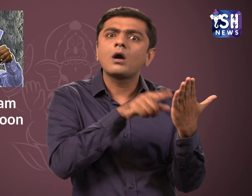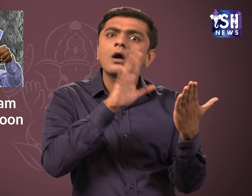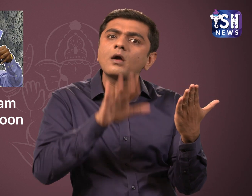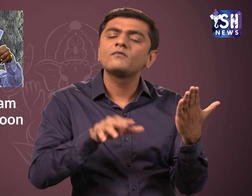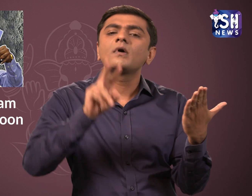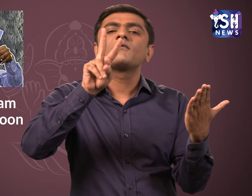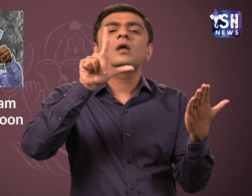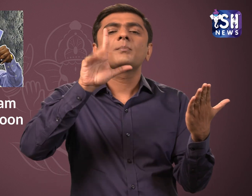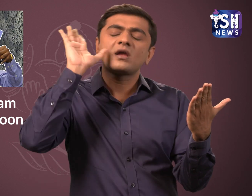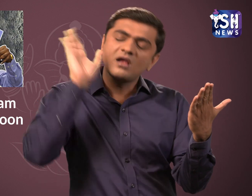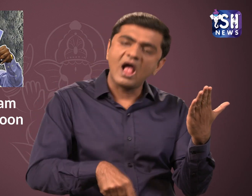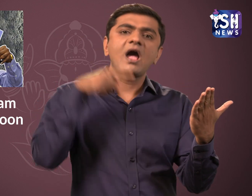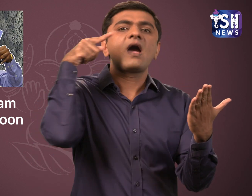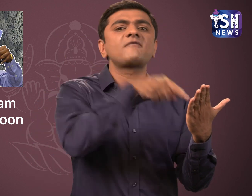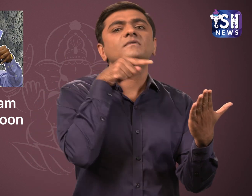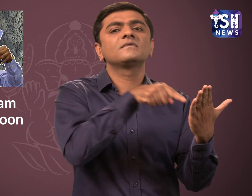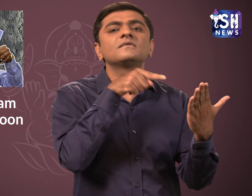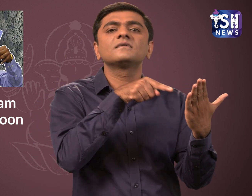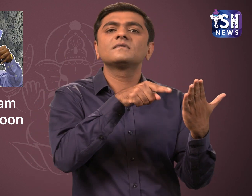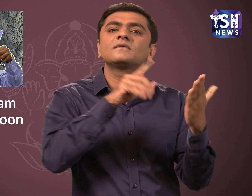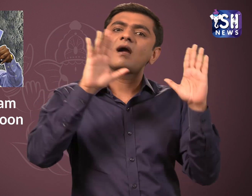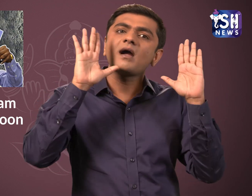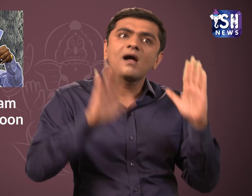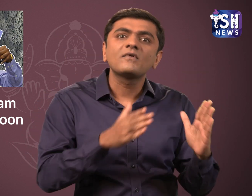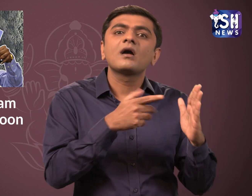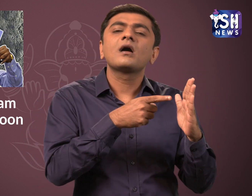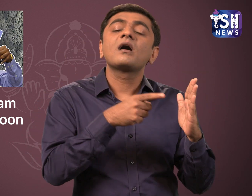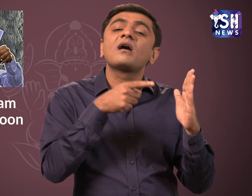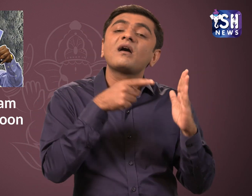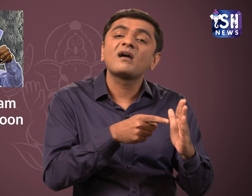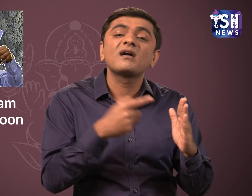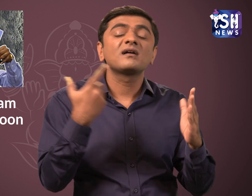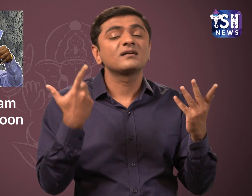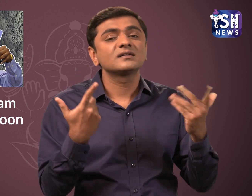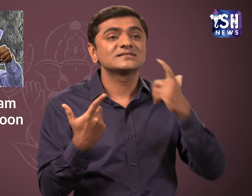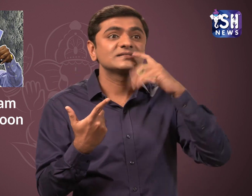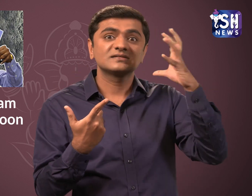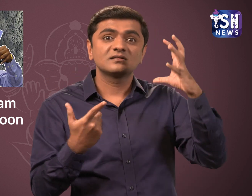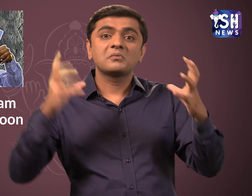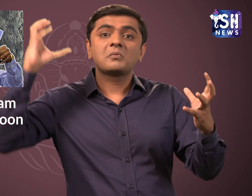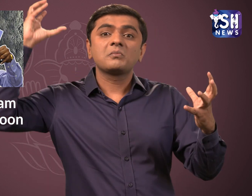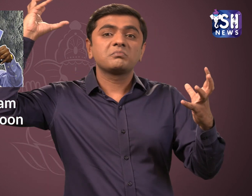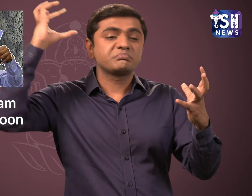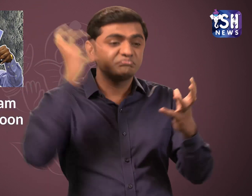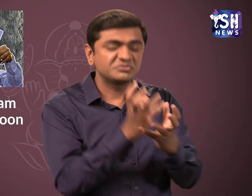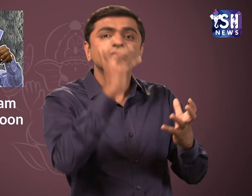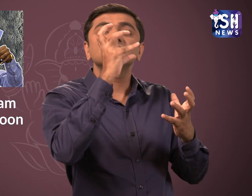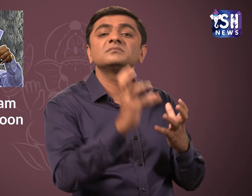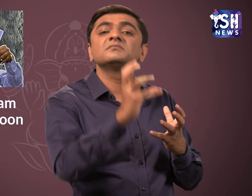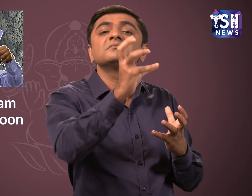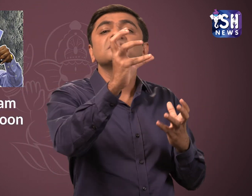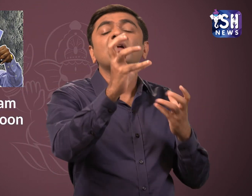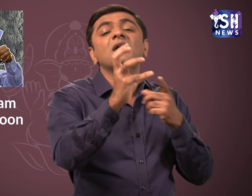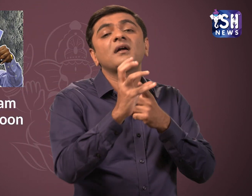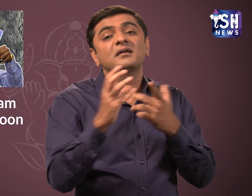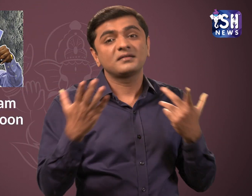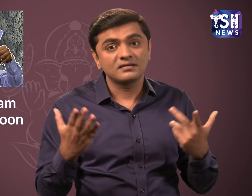showed had an object. This is how they were certain it was the lander. This means that the lander crash